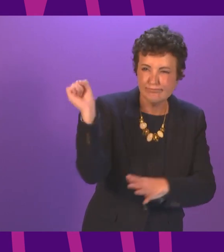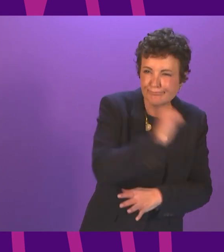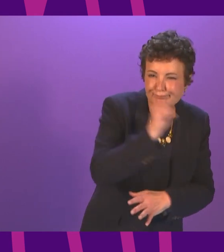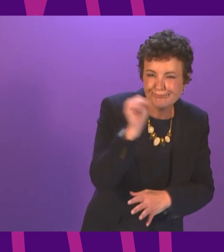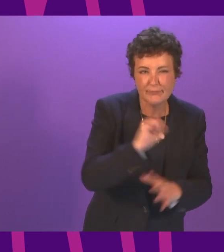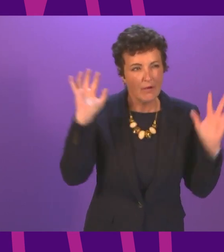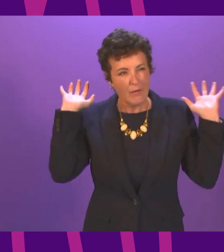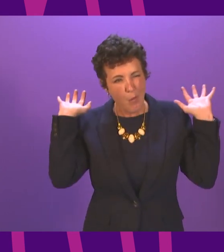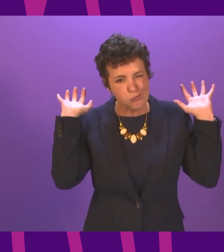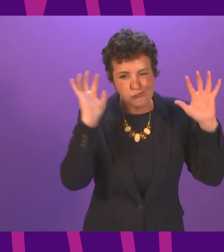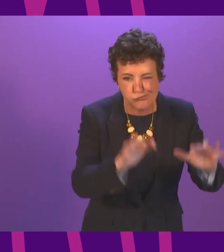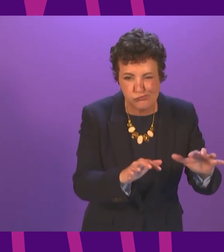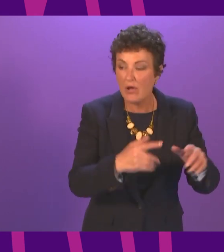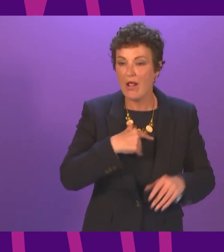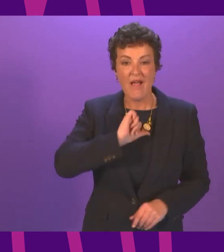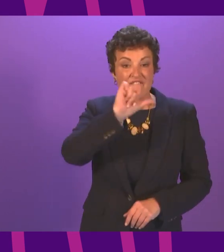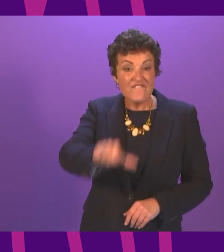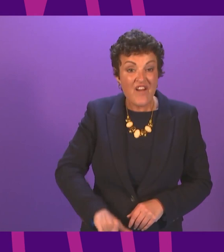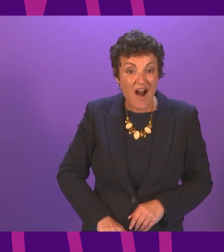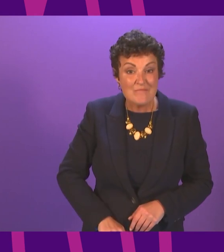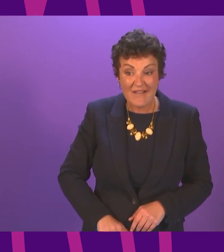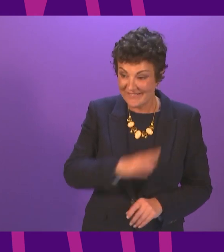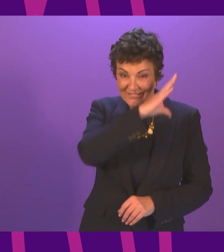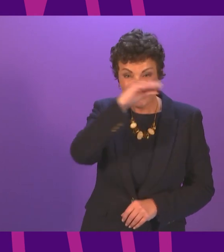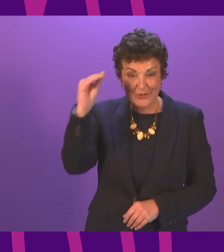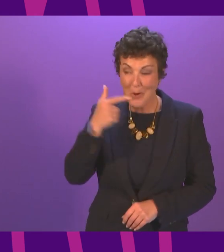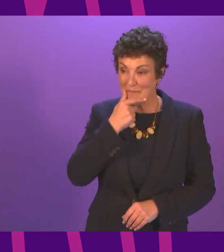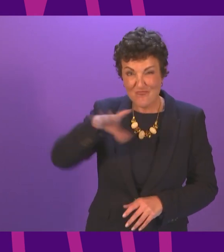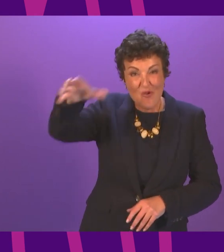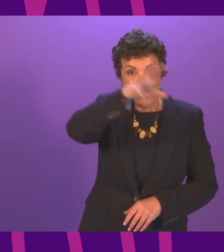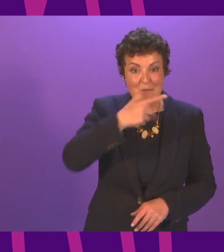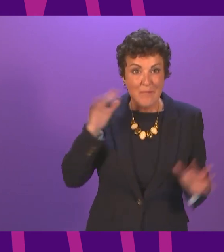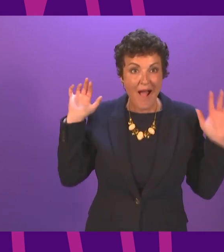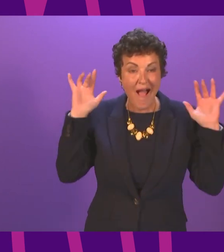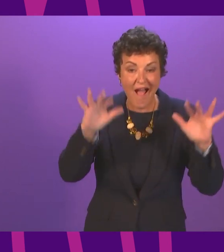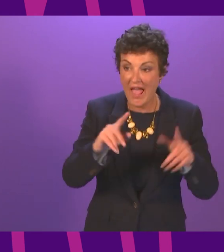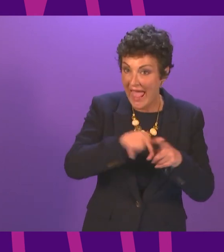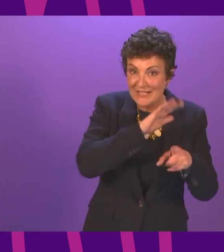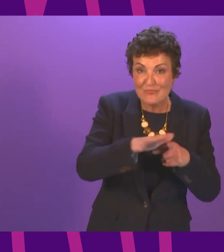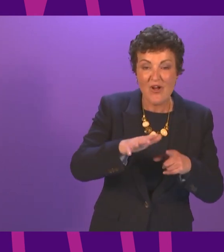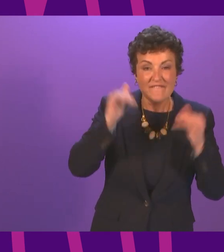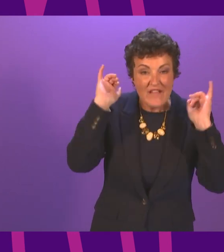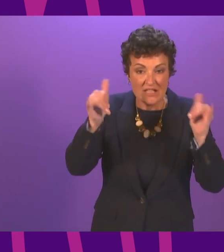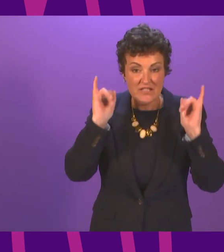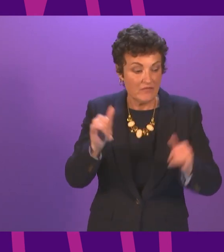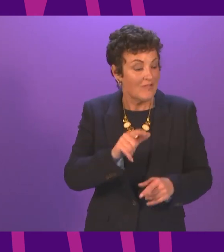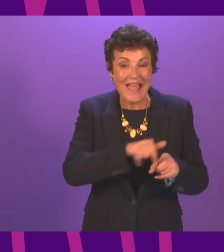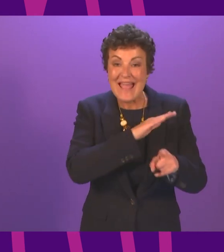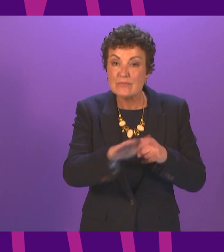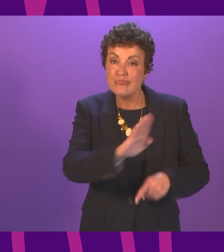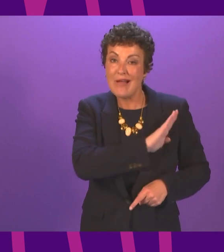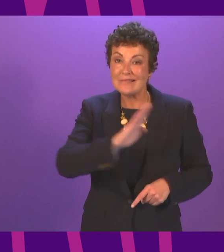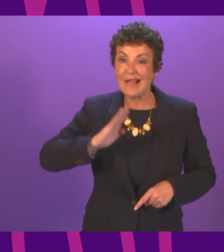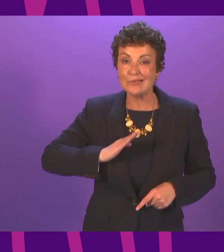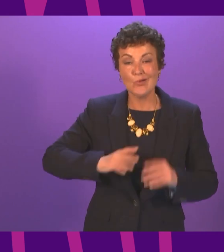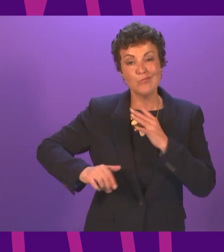to the country. The agricultural shows that go on across the summer in our rural communities. The Edinburgh Festival, the Edinburgh Military Tattoo. In